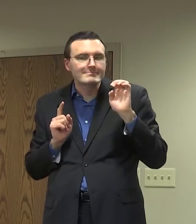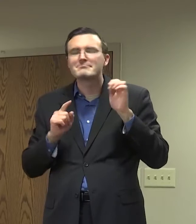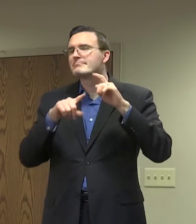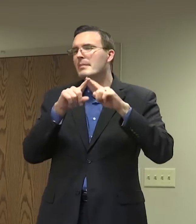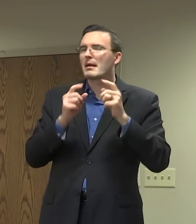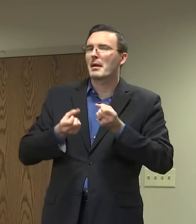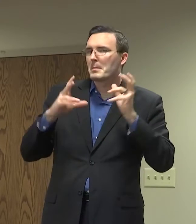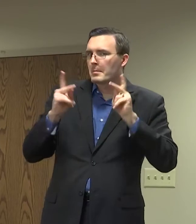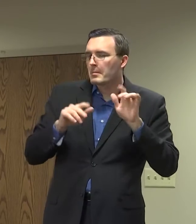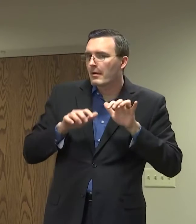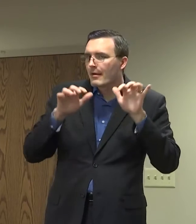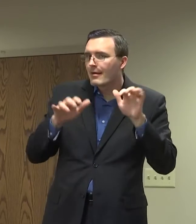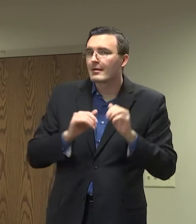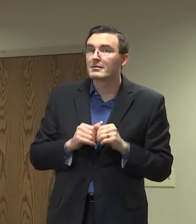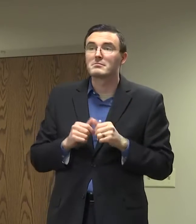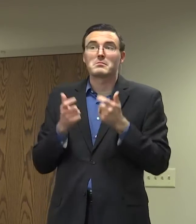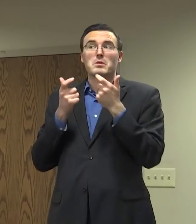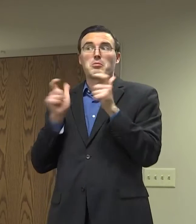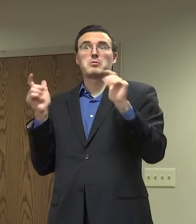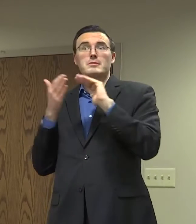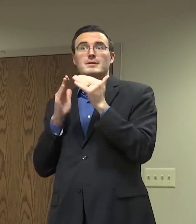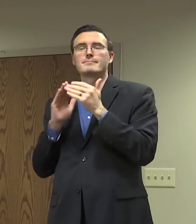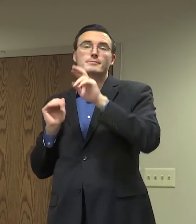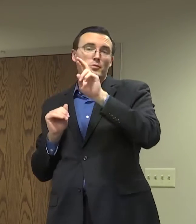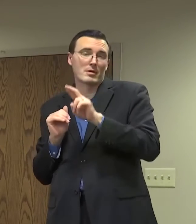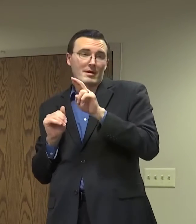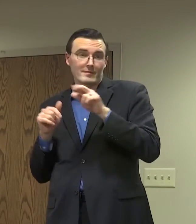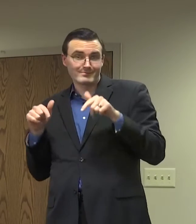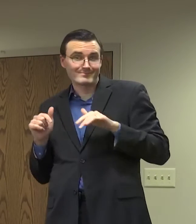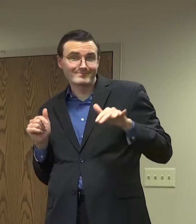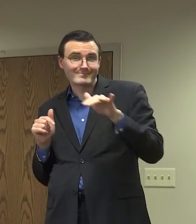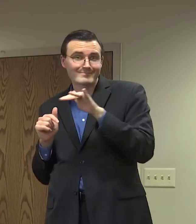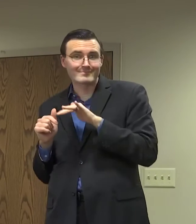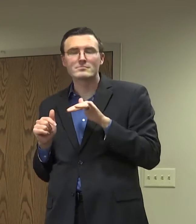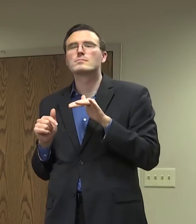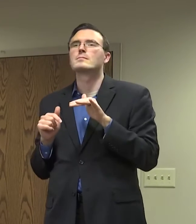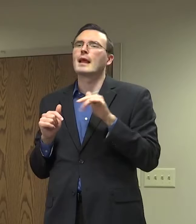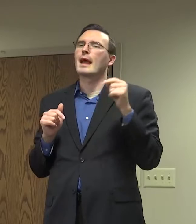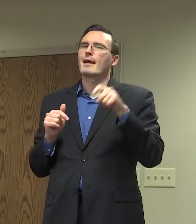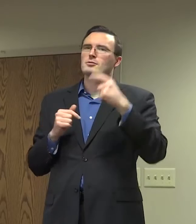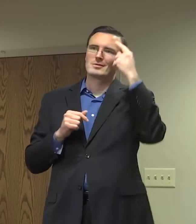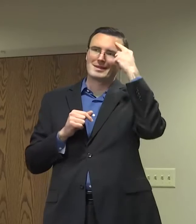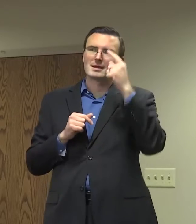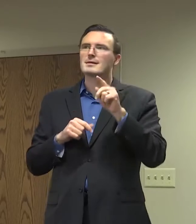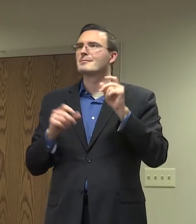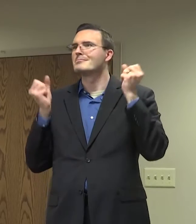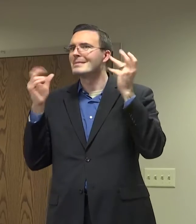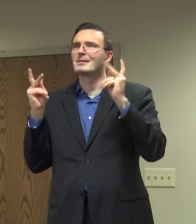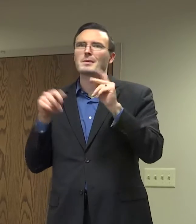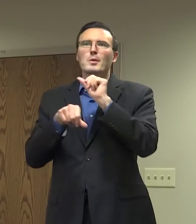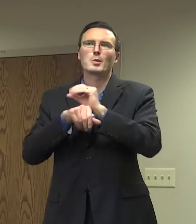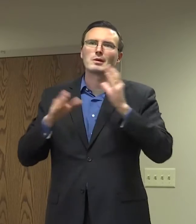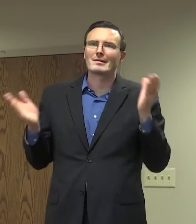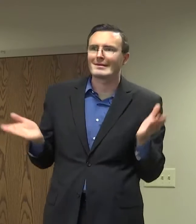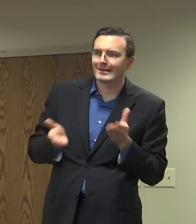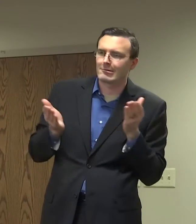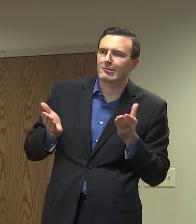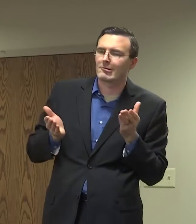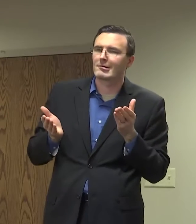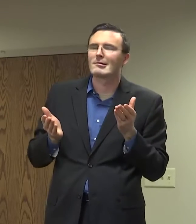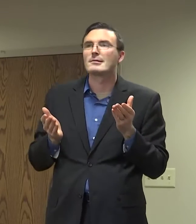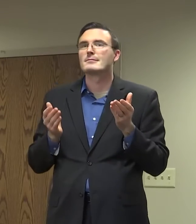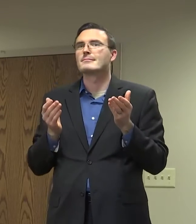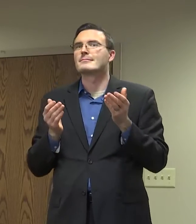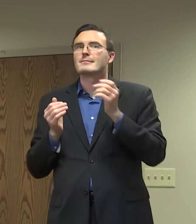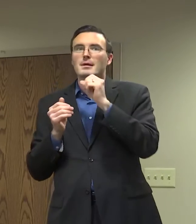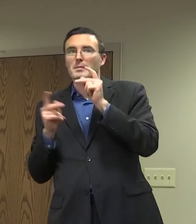municipalities such as Rockford in our area, we have more employment considerations than we do other rural communities, but we will